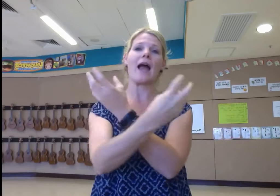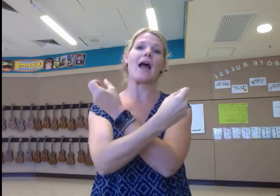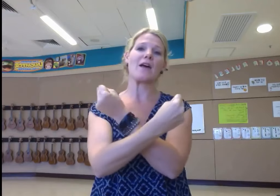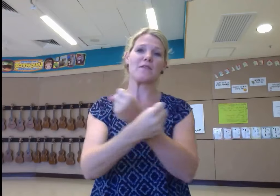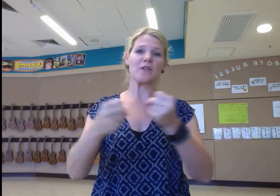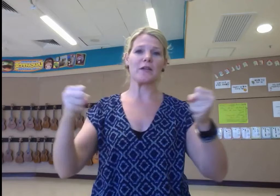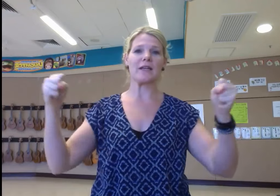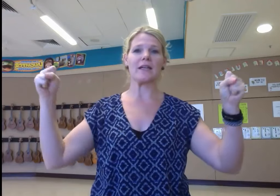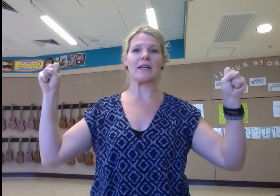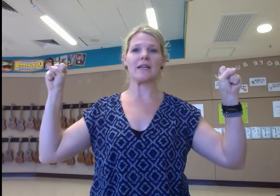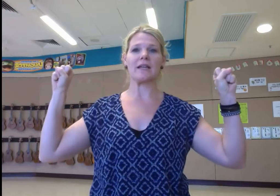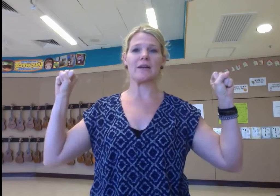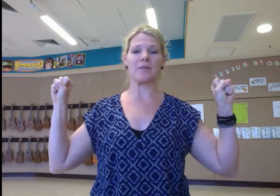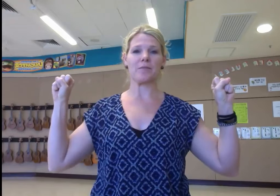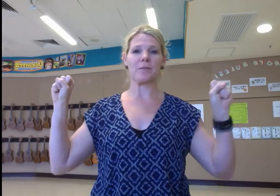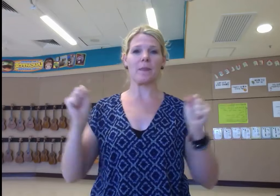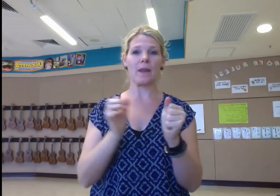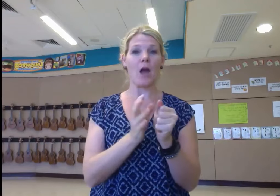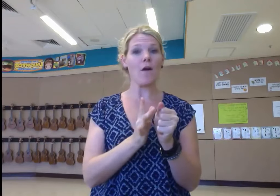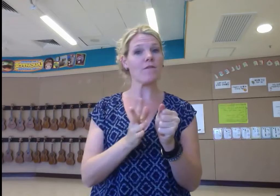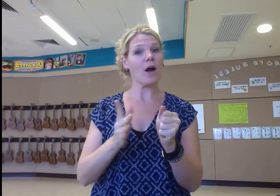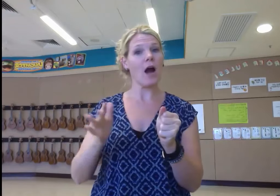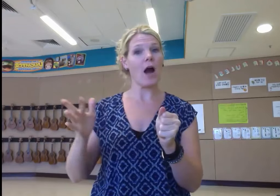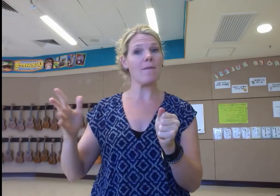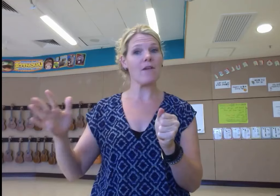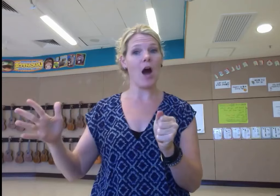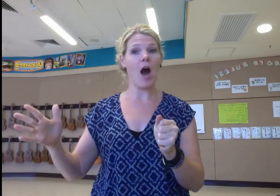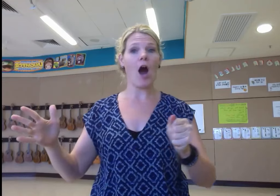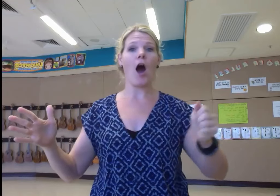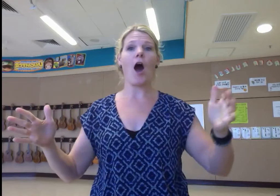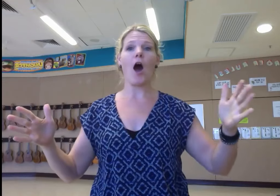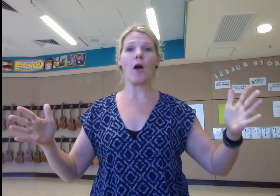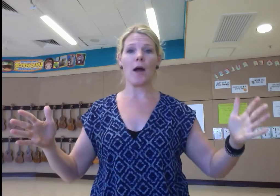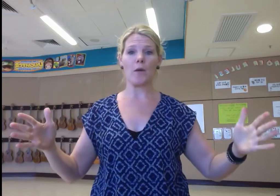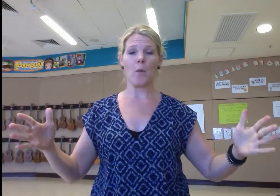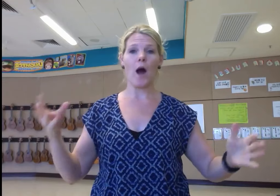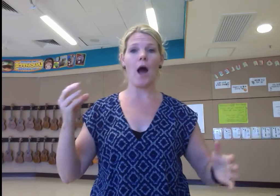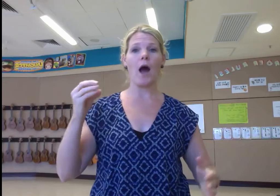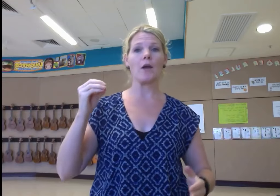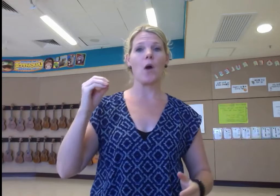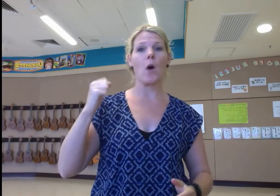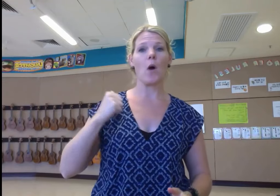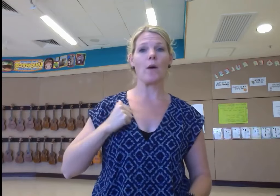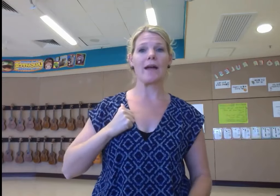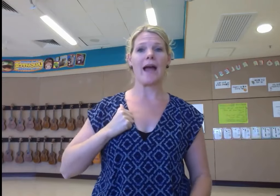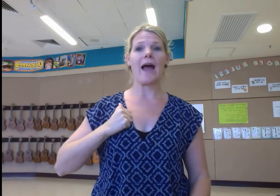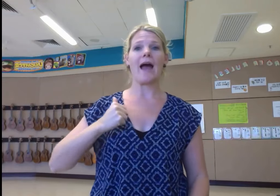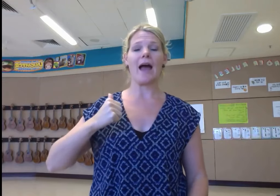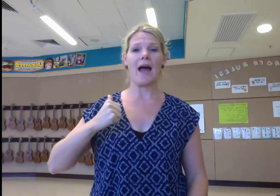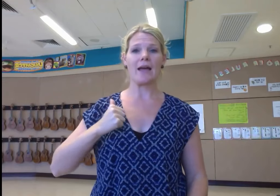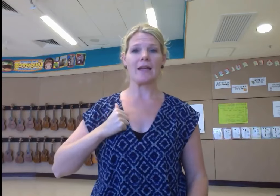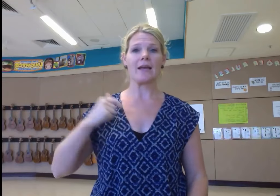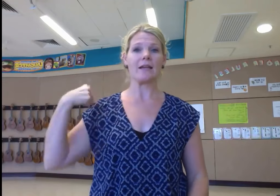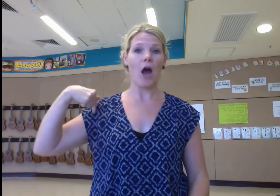and free. From far and wide, O Canada,